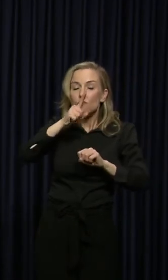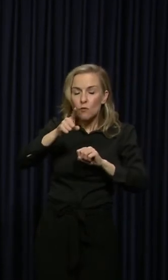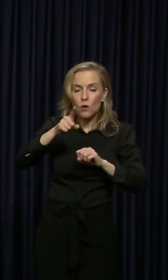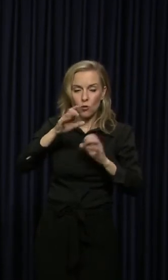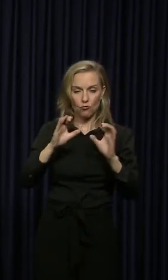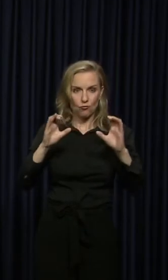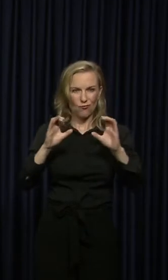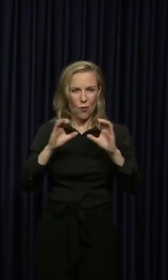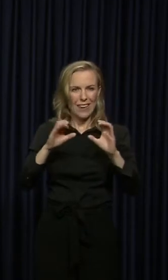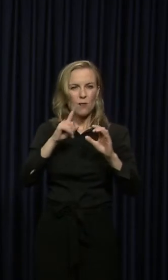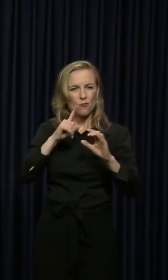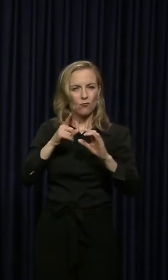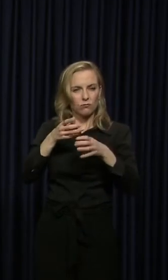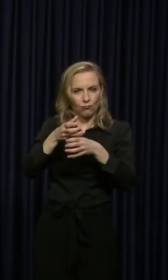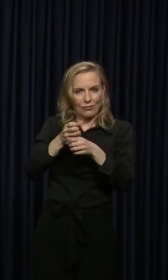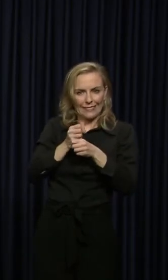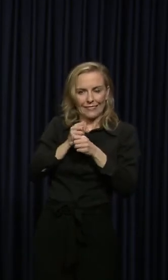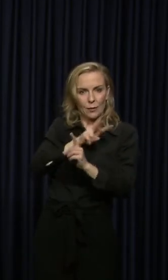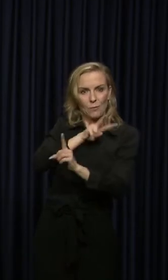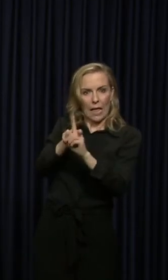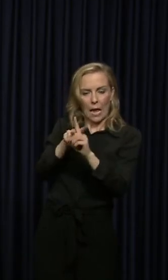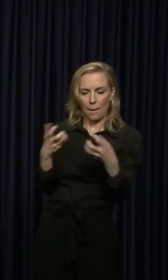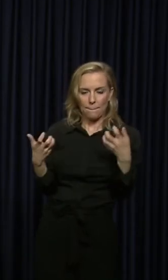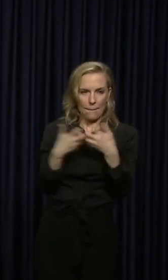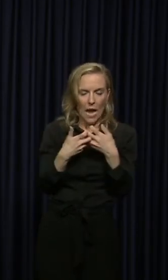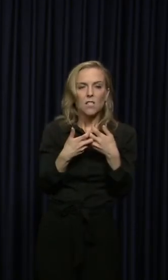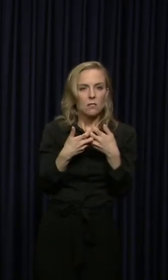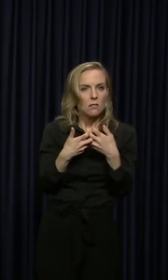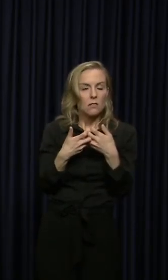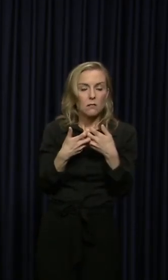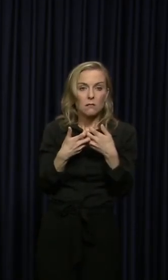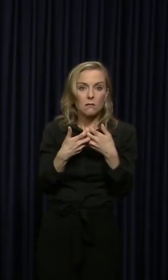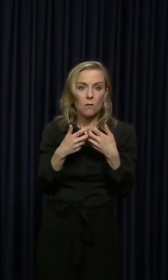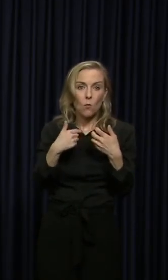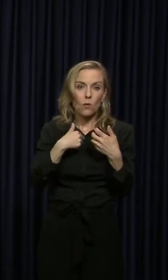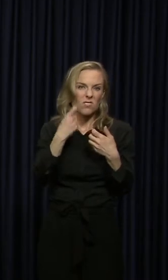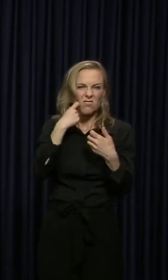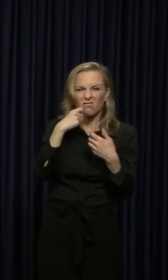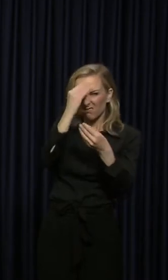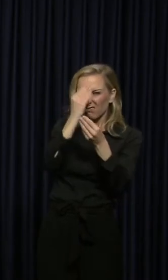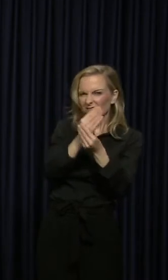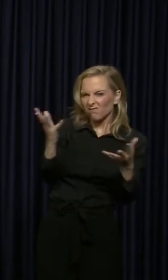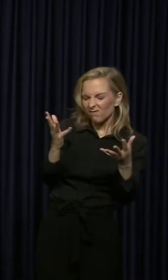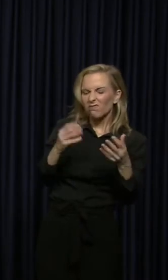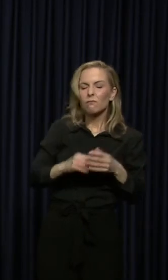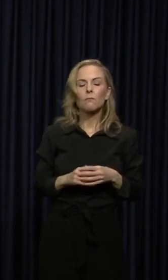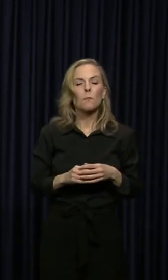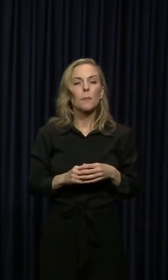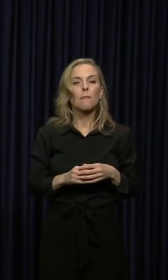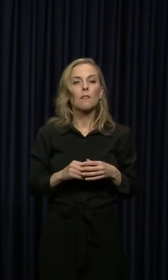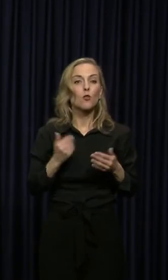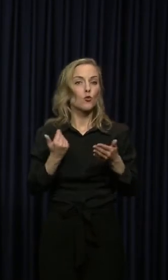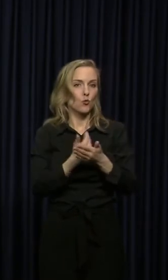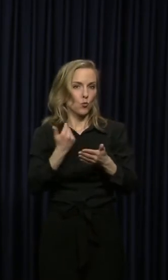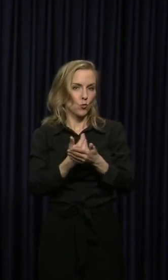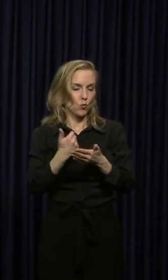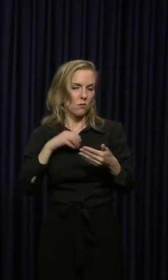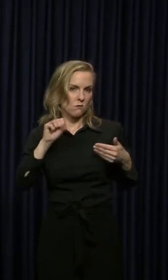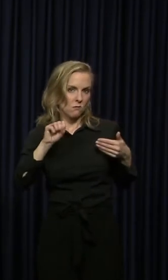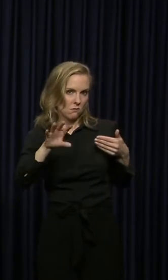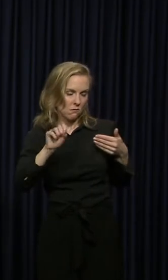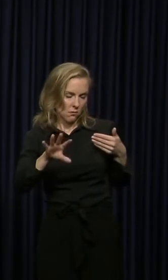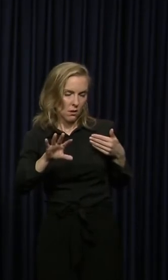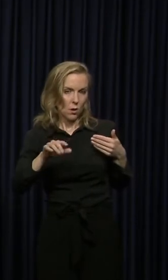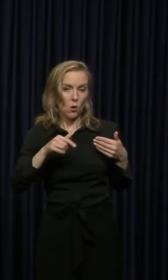certification requirements match how as long as we announced previously. The other thing we've done is that we've